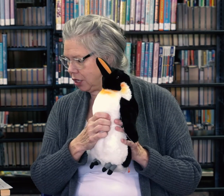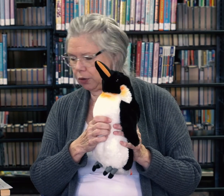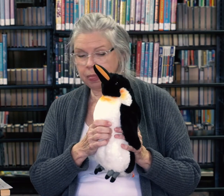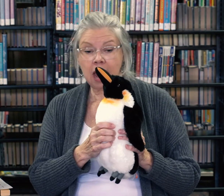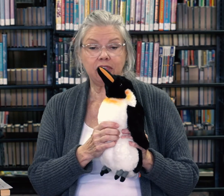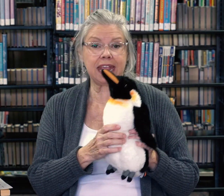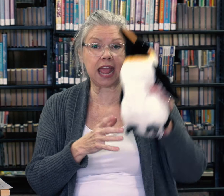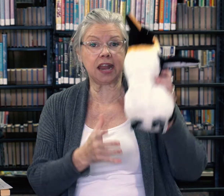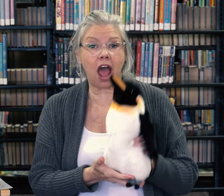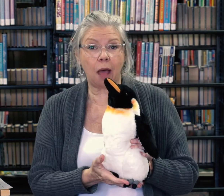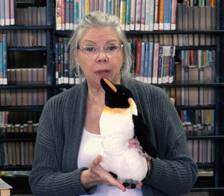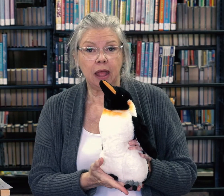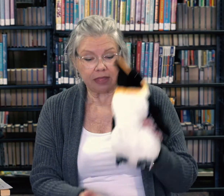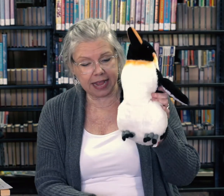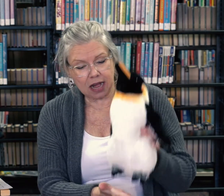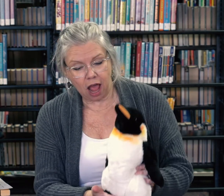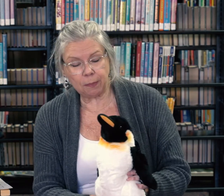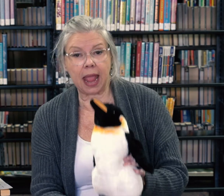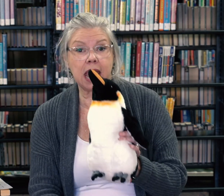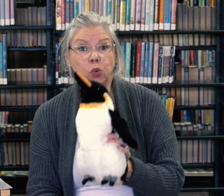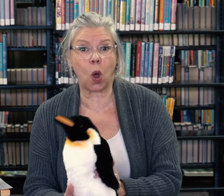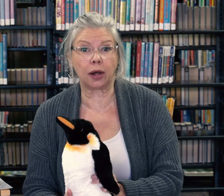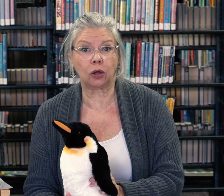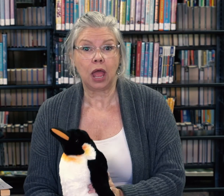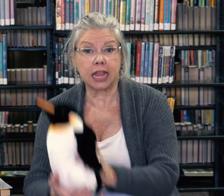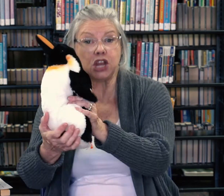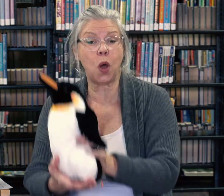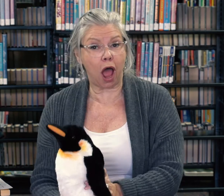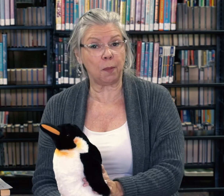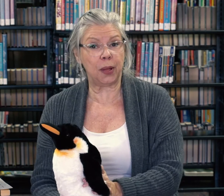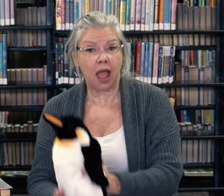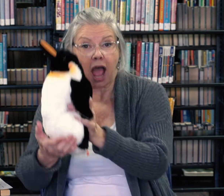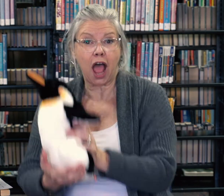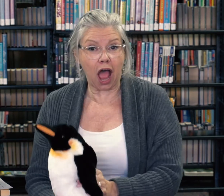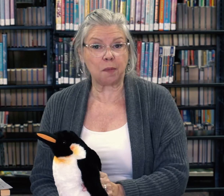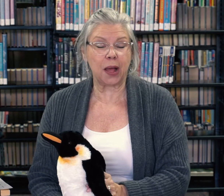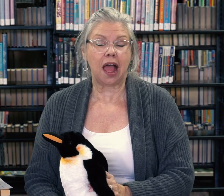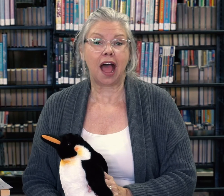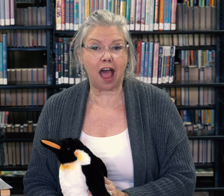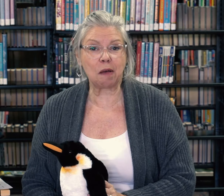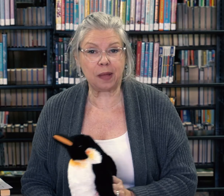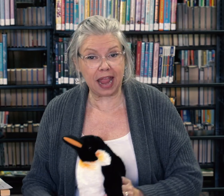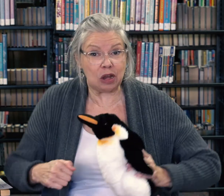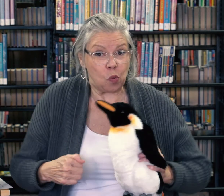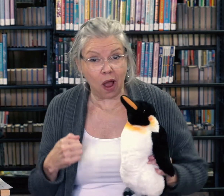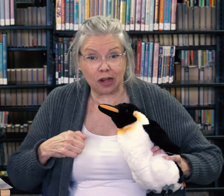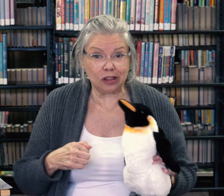do? They can hop. They can hop and waddle. Can you hop, hop, hop, and waddle